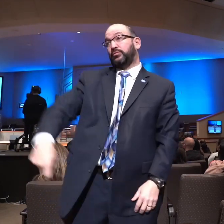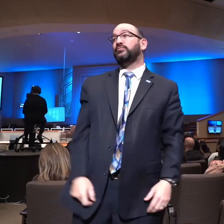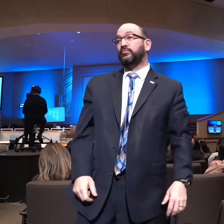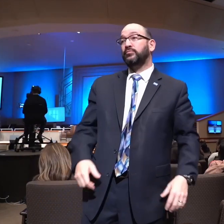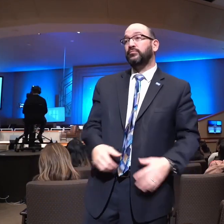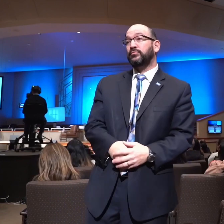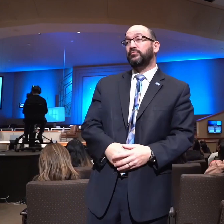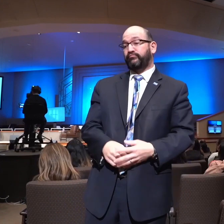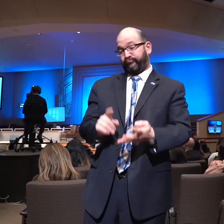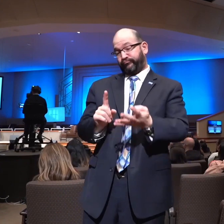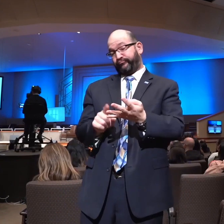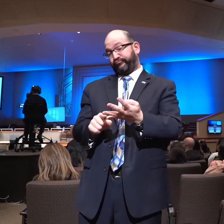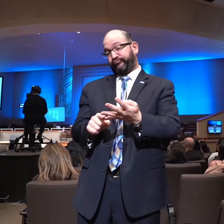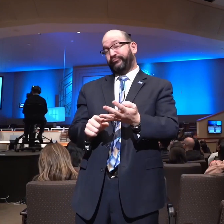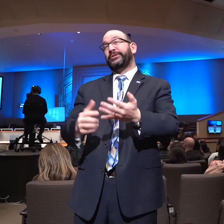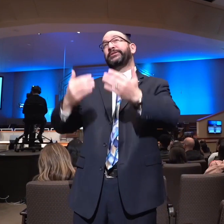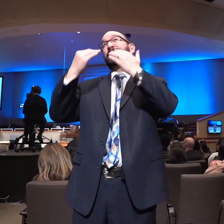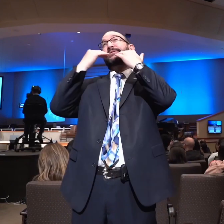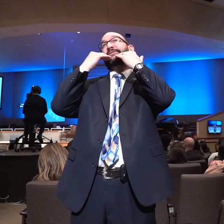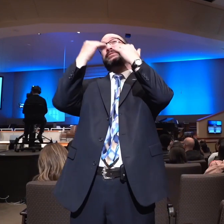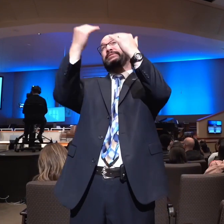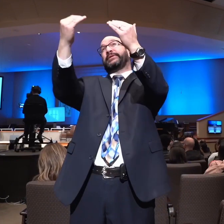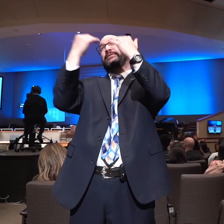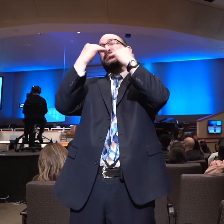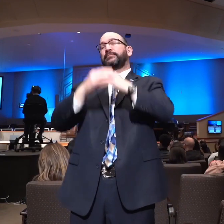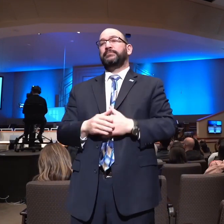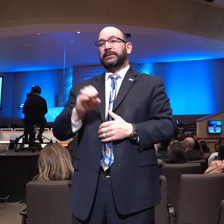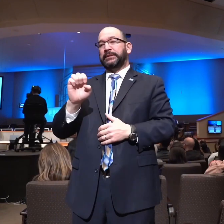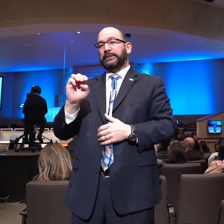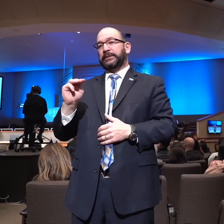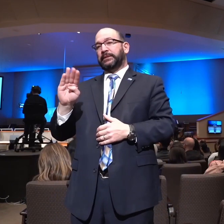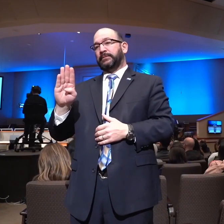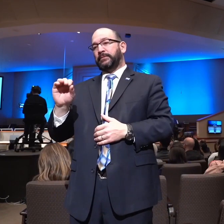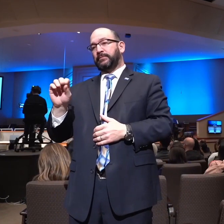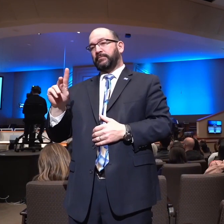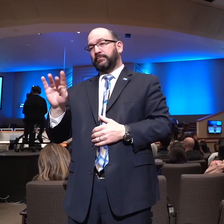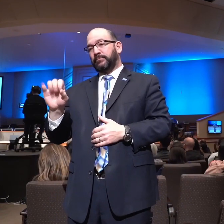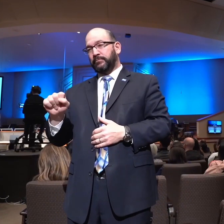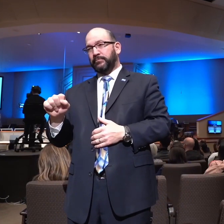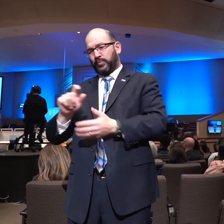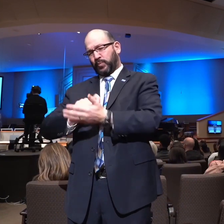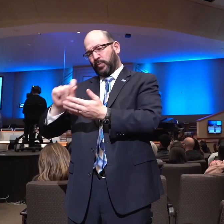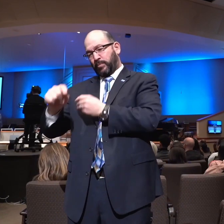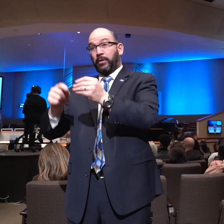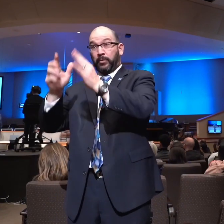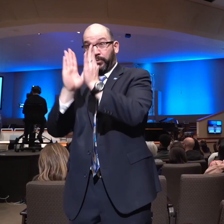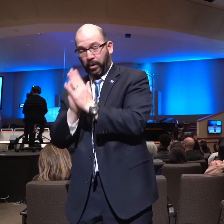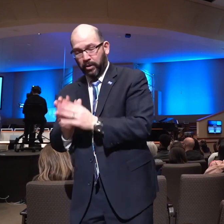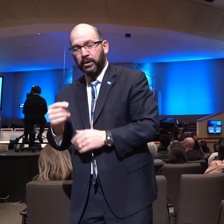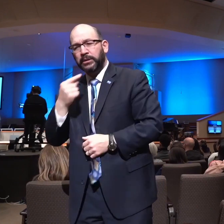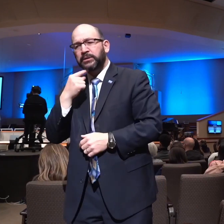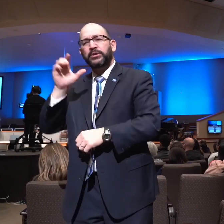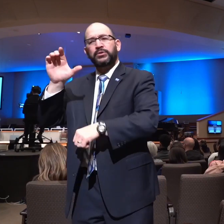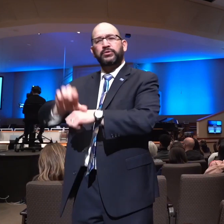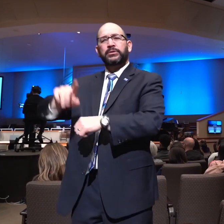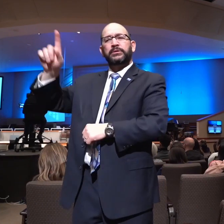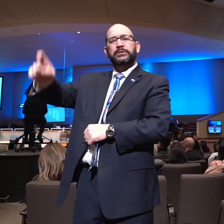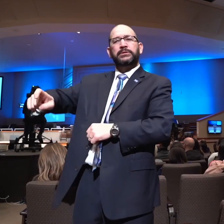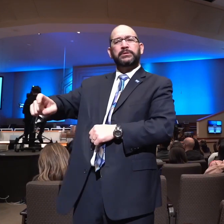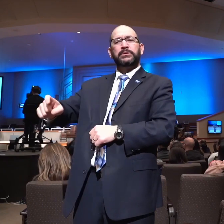Gratitude. E.M. Bounds, who's a great author on prayer, wrote, What the church needs today is not more machinery or